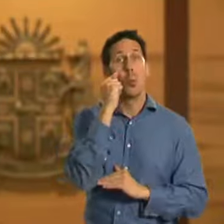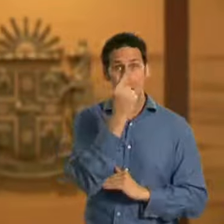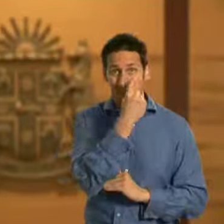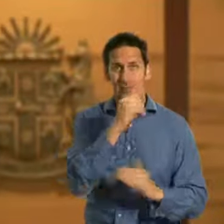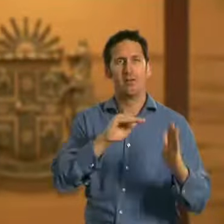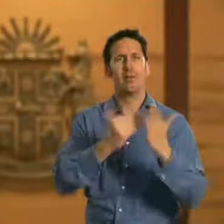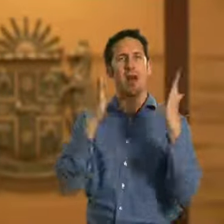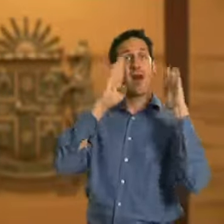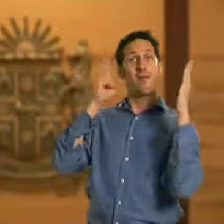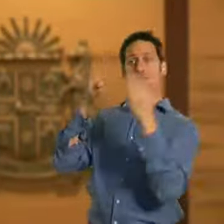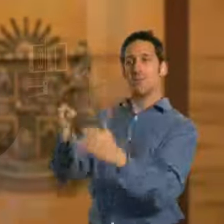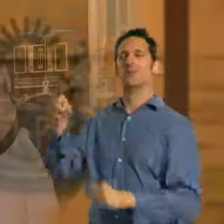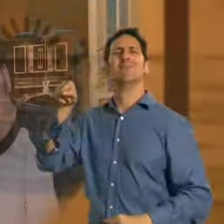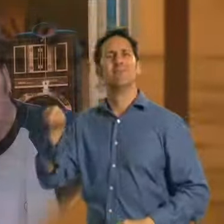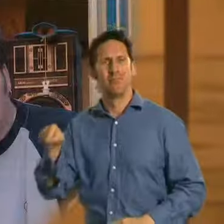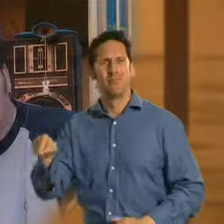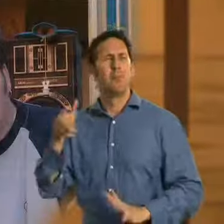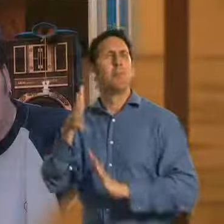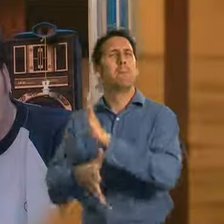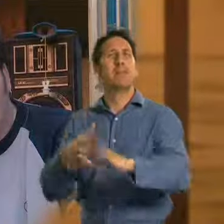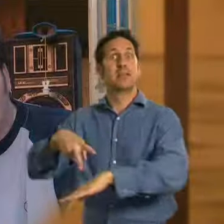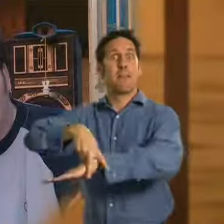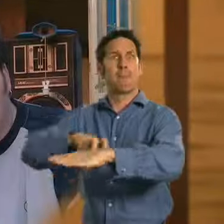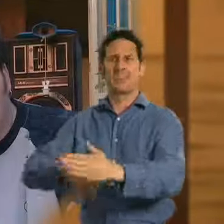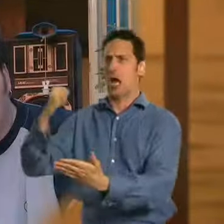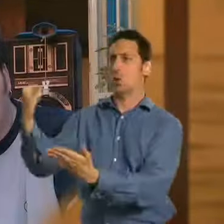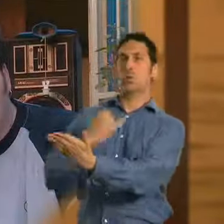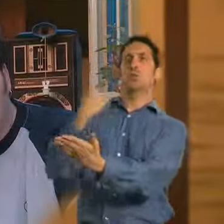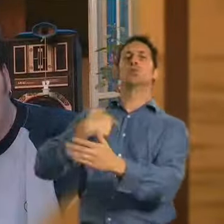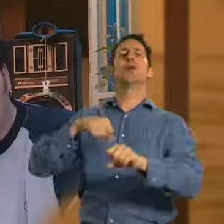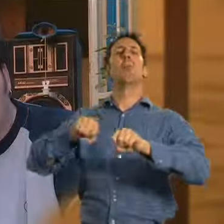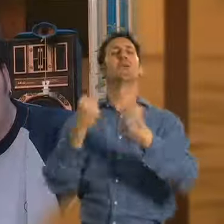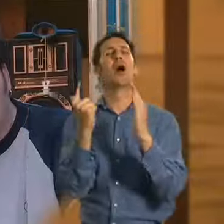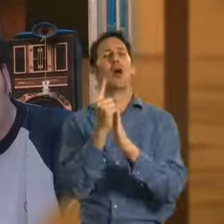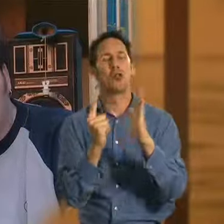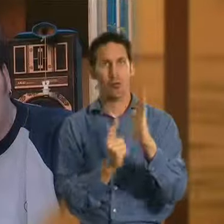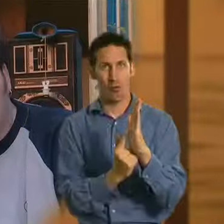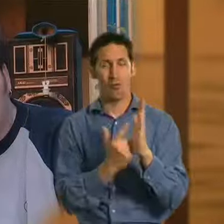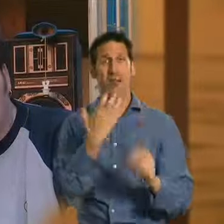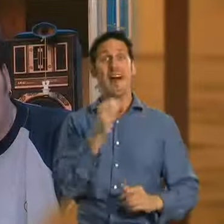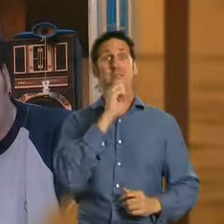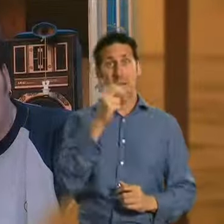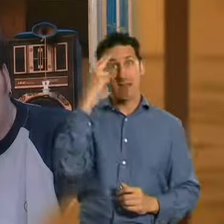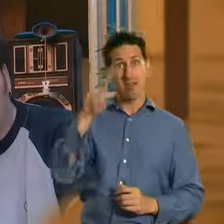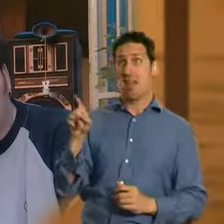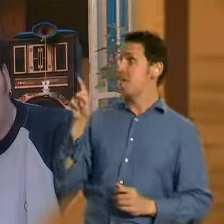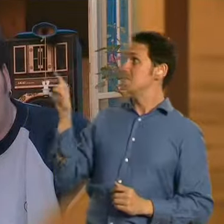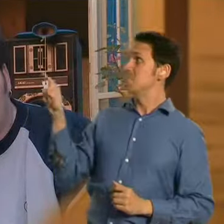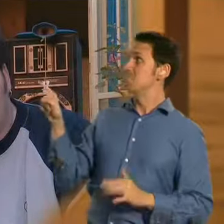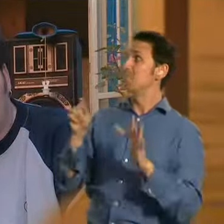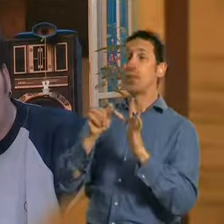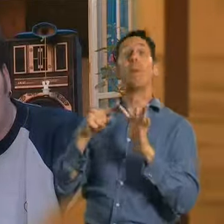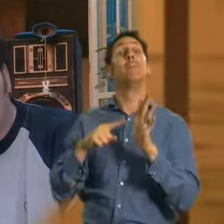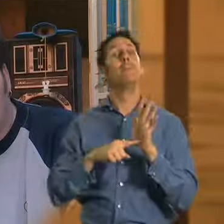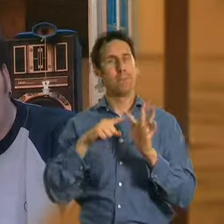at the witness. So now, let's look at the case of a defendant, that is, someone who has been charged with